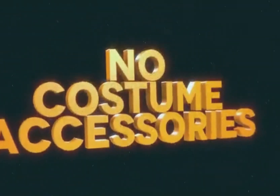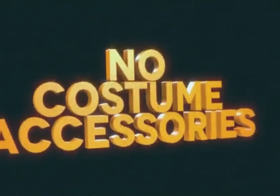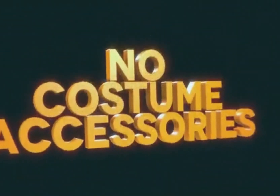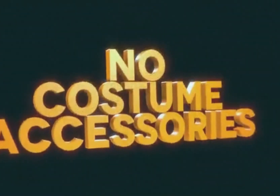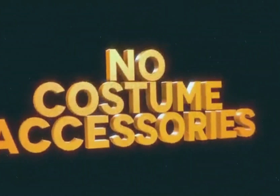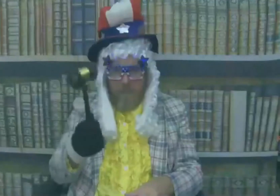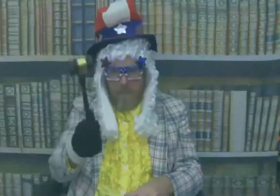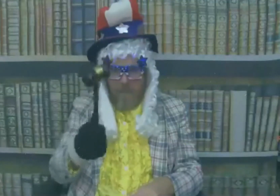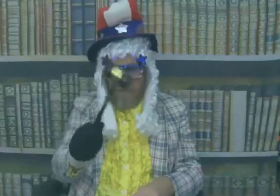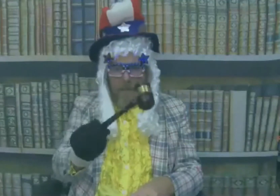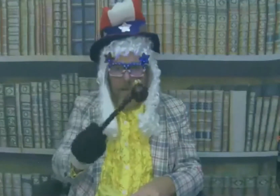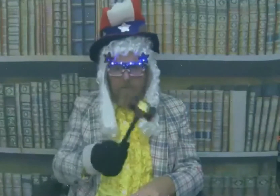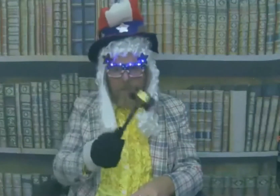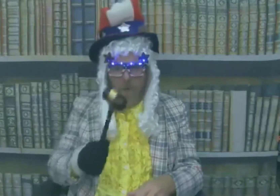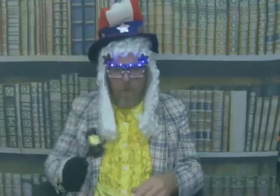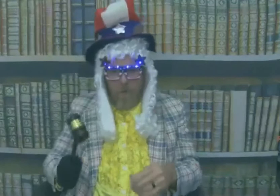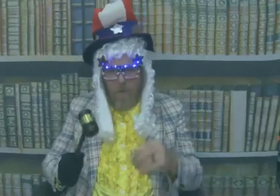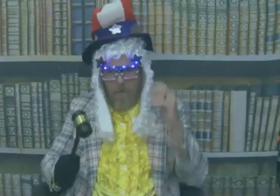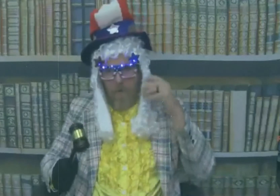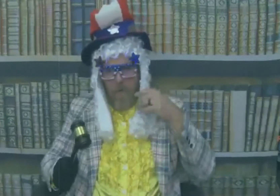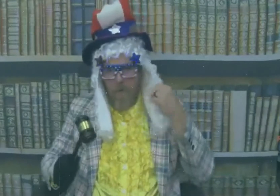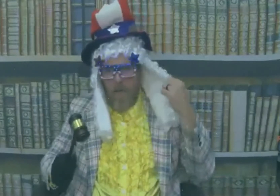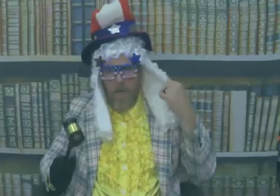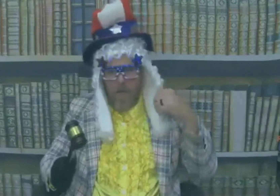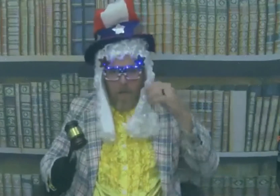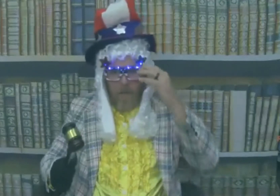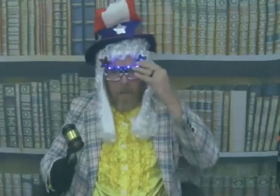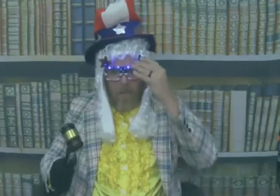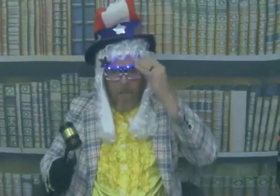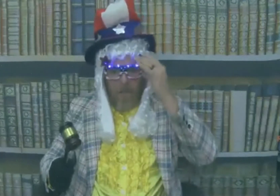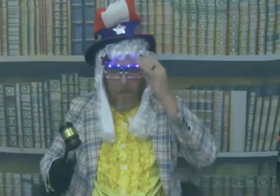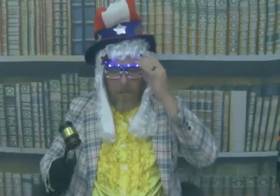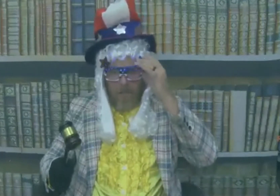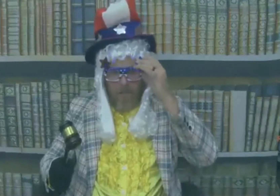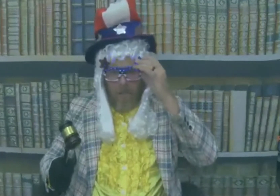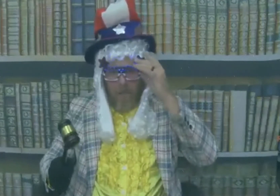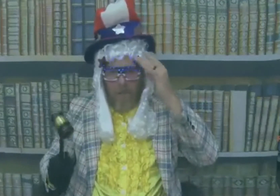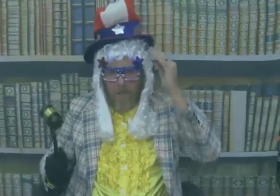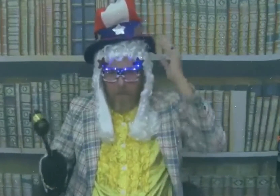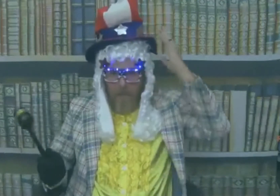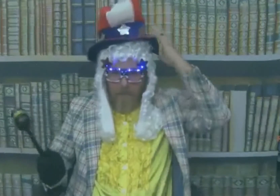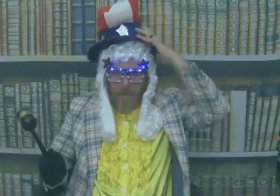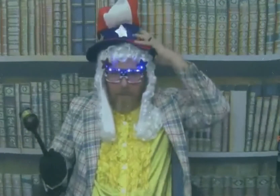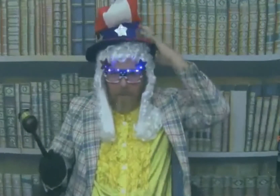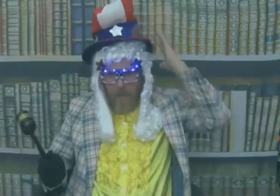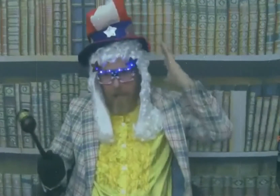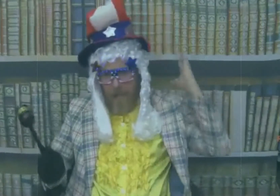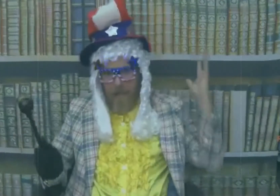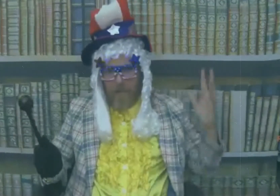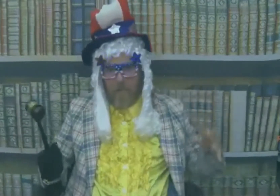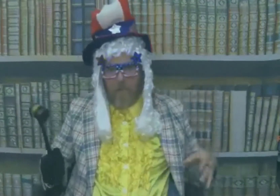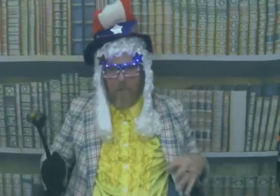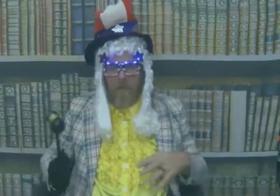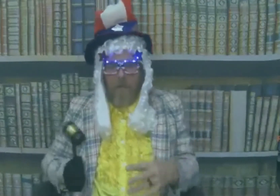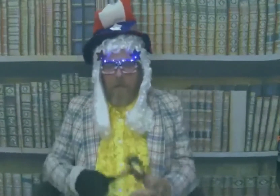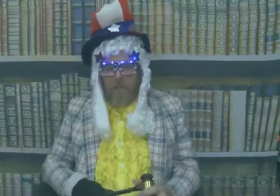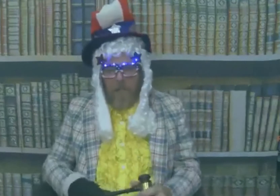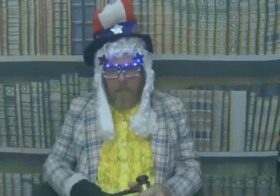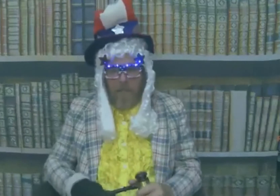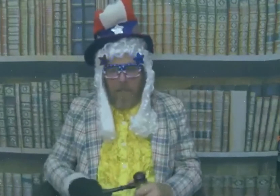like a gavel or a wig or like weird glasses or a hat or anything